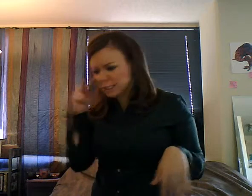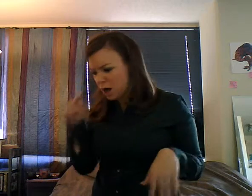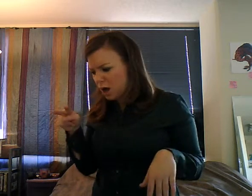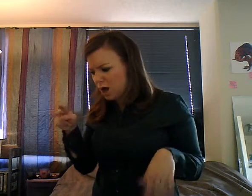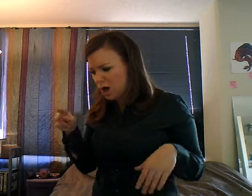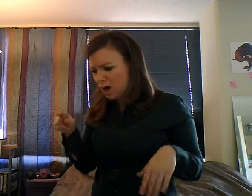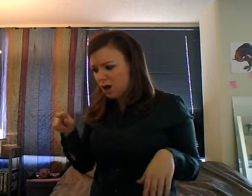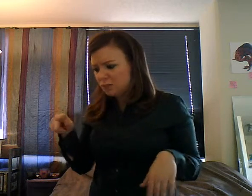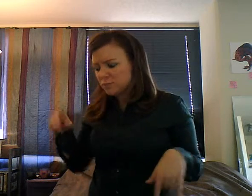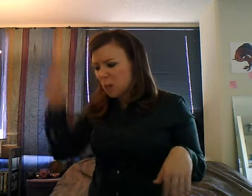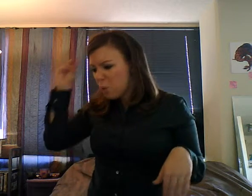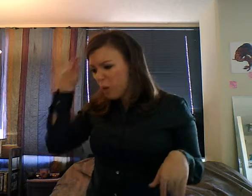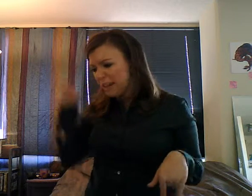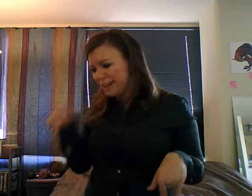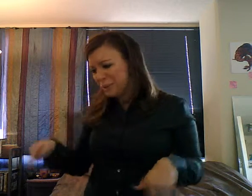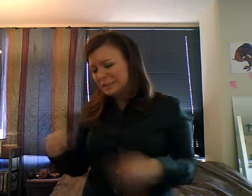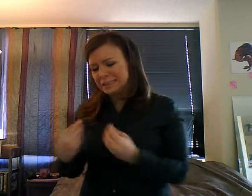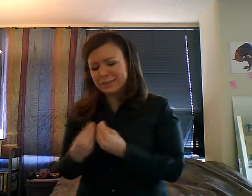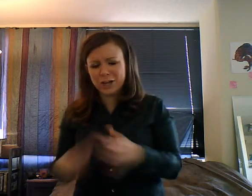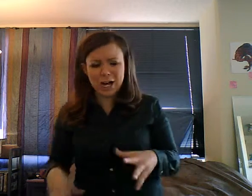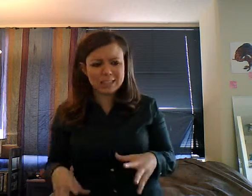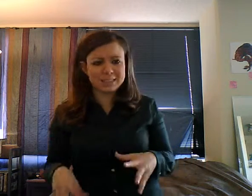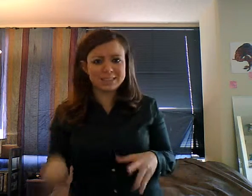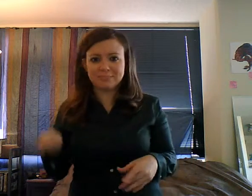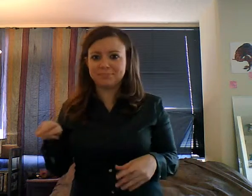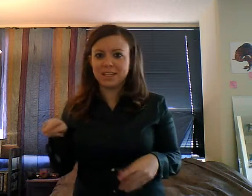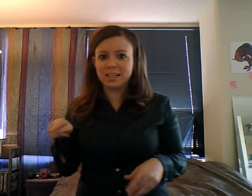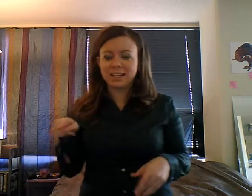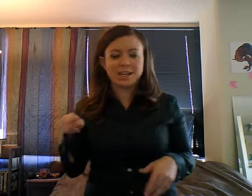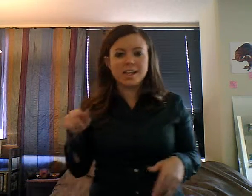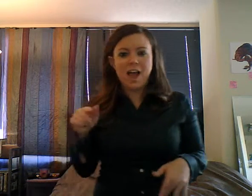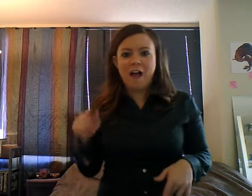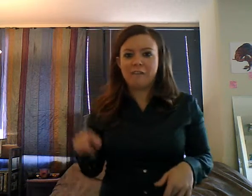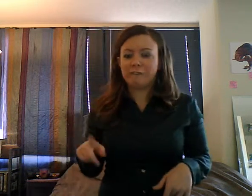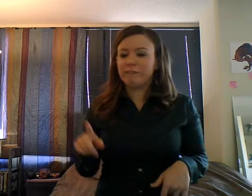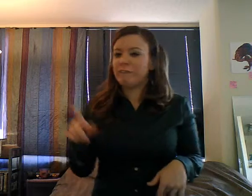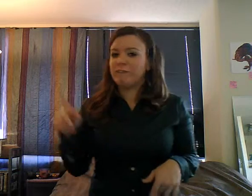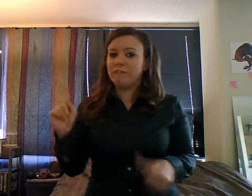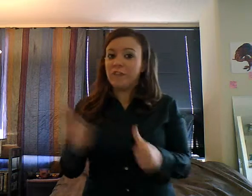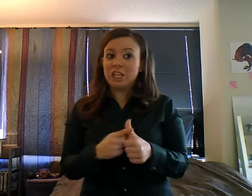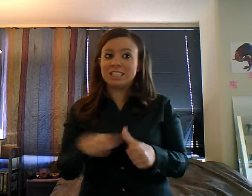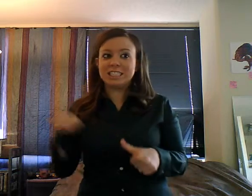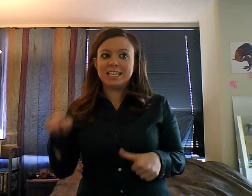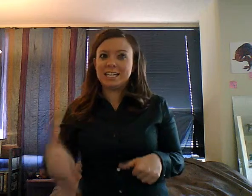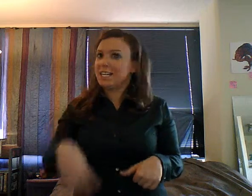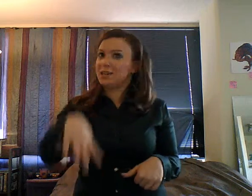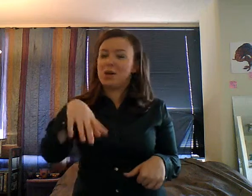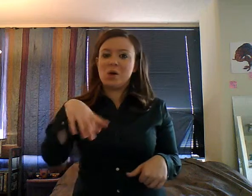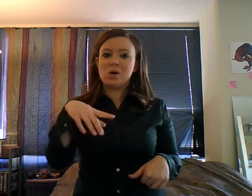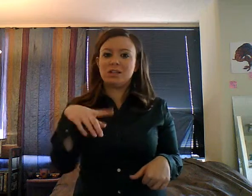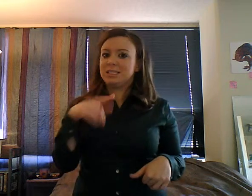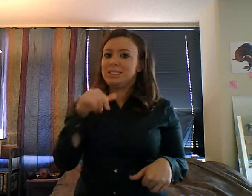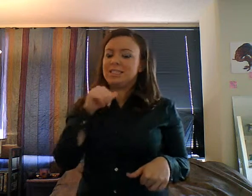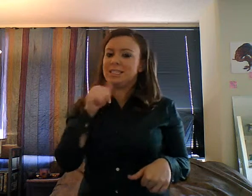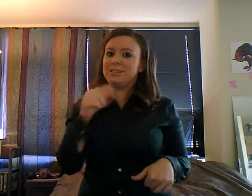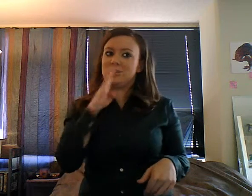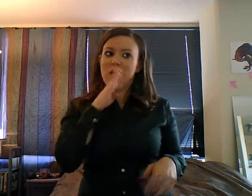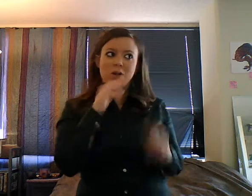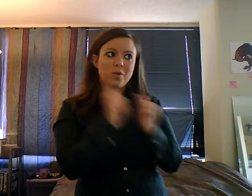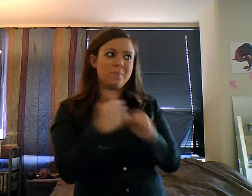okay, I'm just trying to help you. want to help, you know, make sure you get home safely today. And he knew his parents' phone number, but there was just